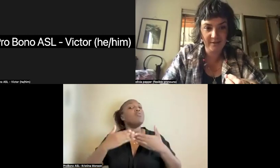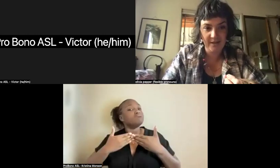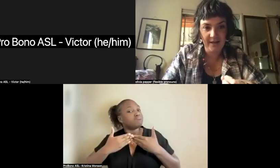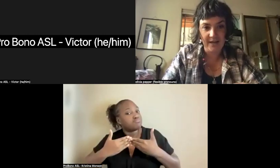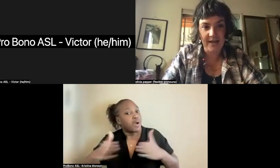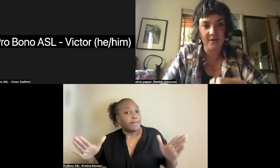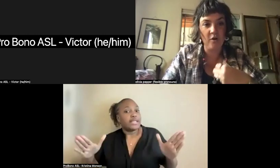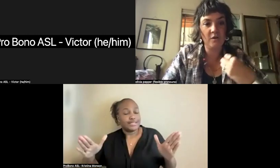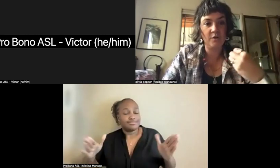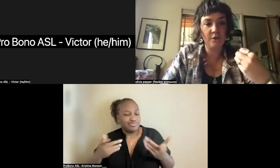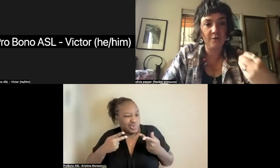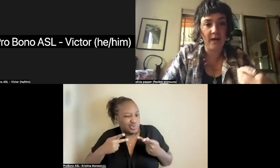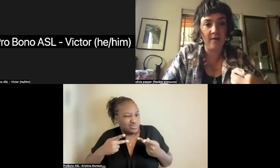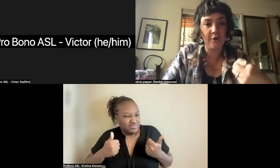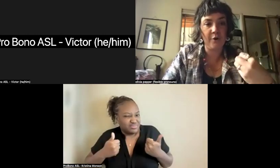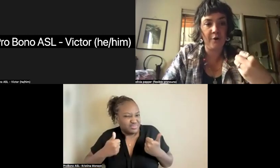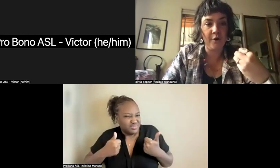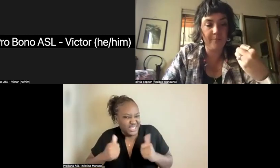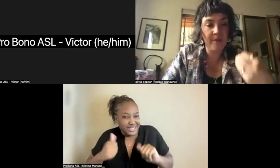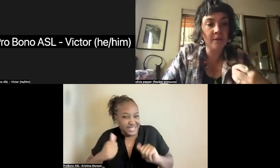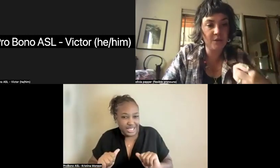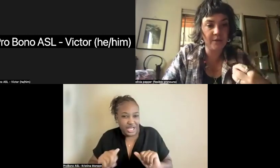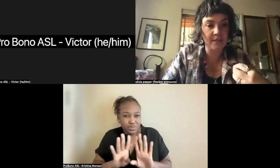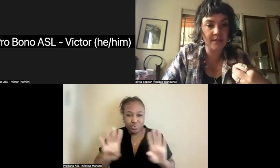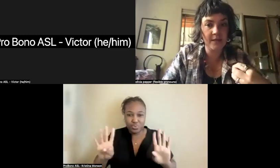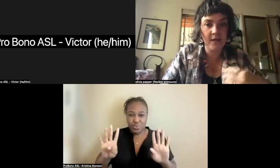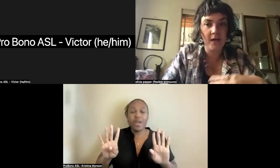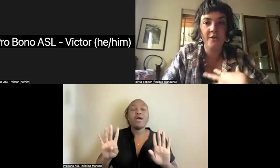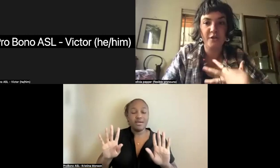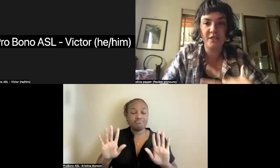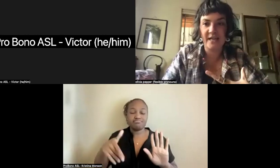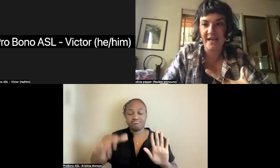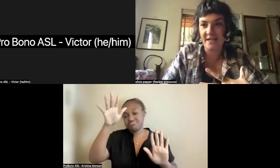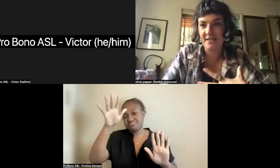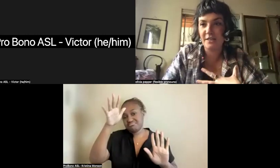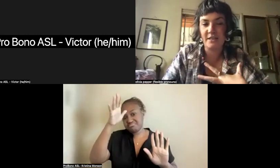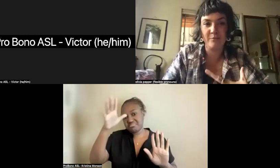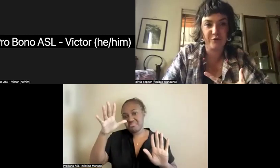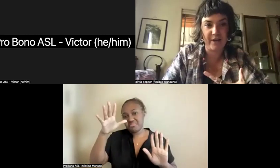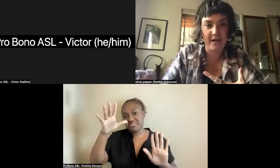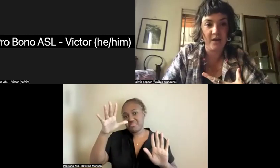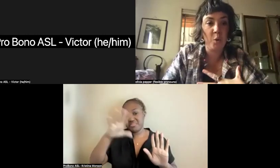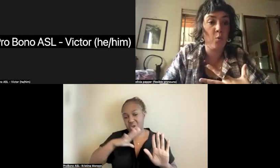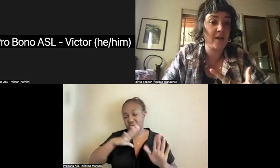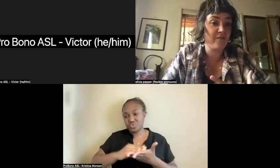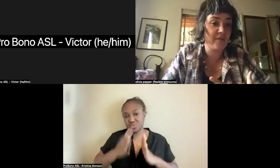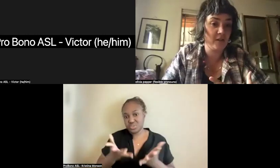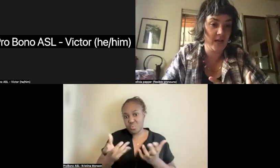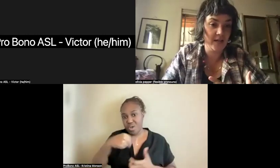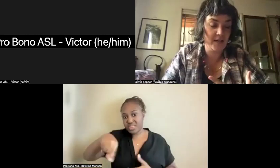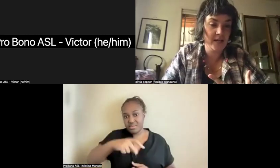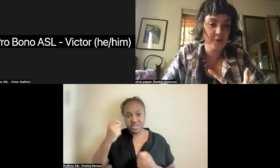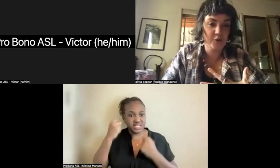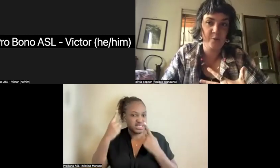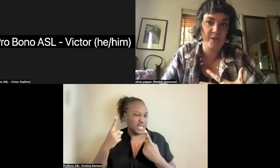and also to have her male students understand to some degree what it felt